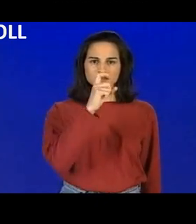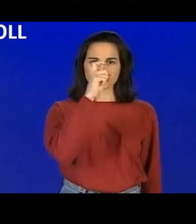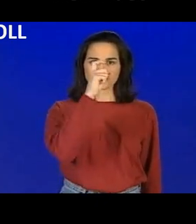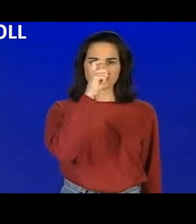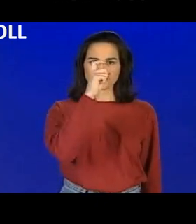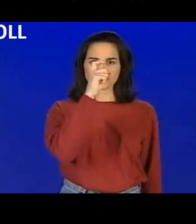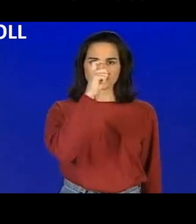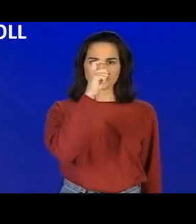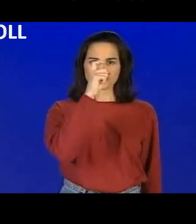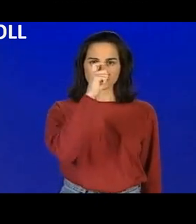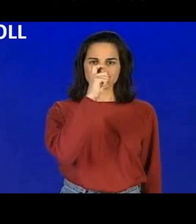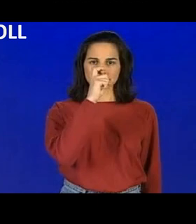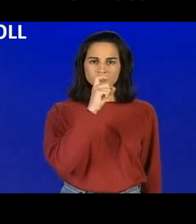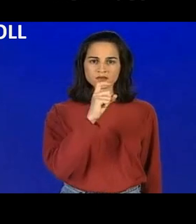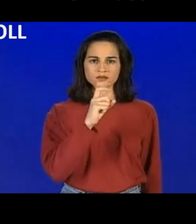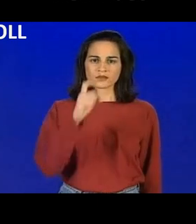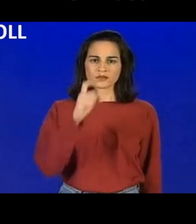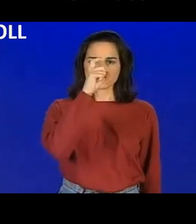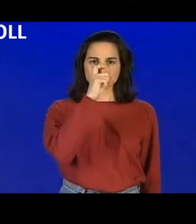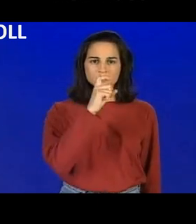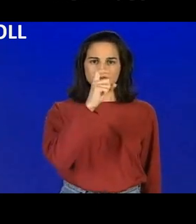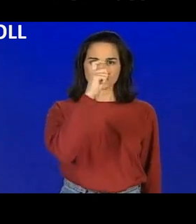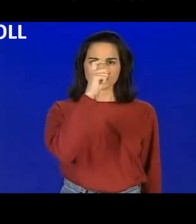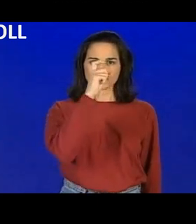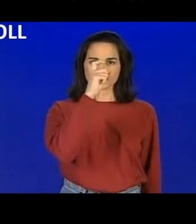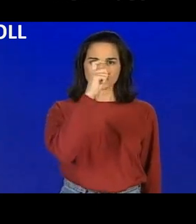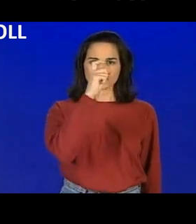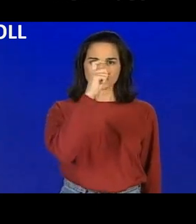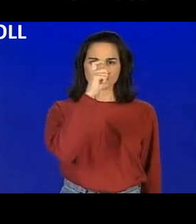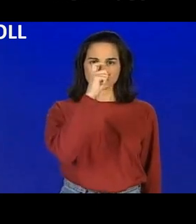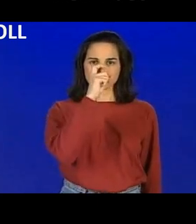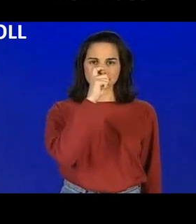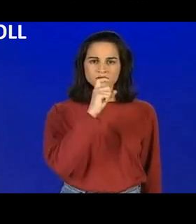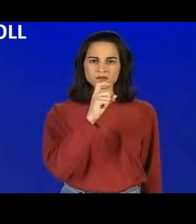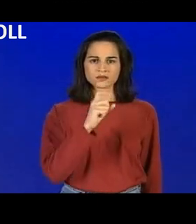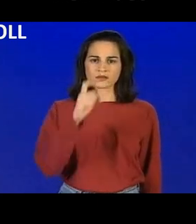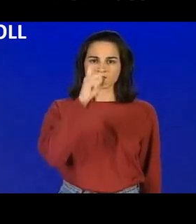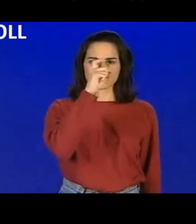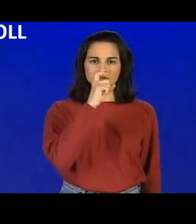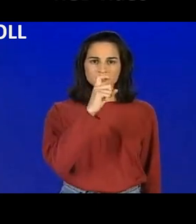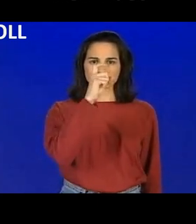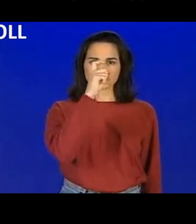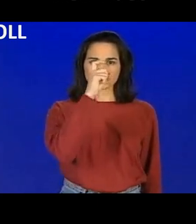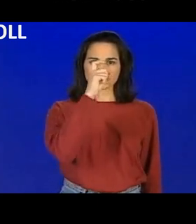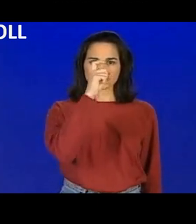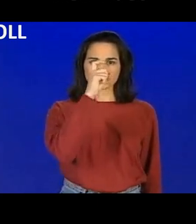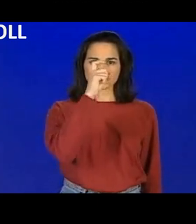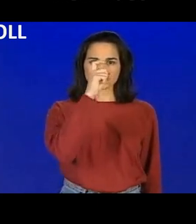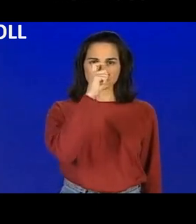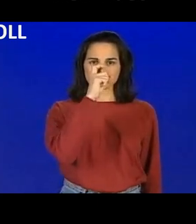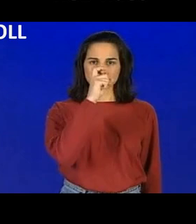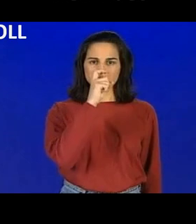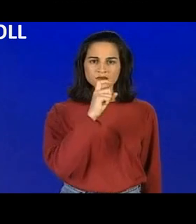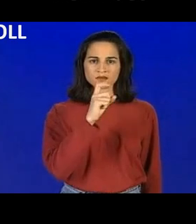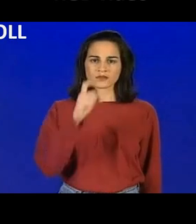fast hand motions. As a result, even capturing simple one-handed signs is challenging. Another